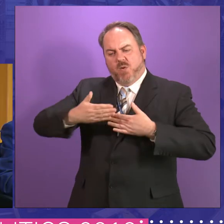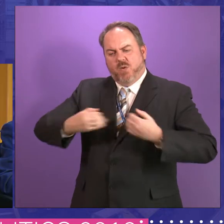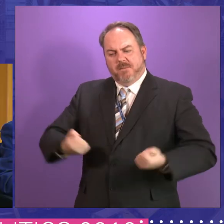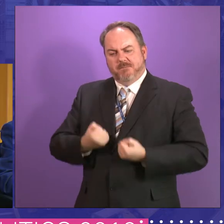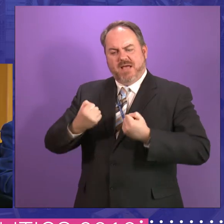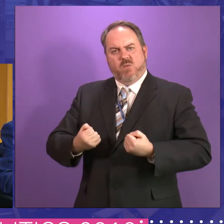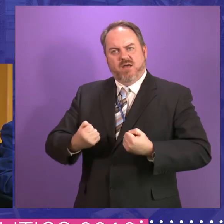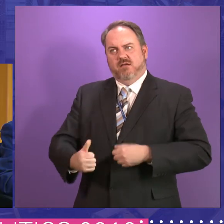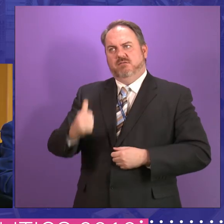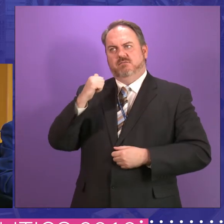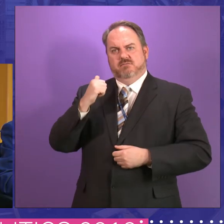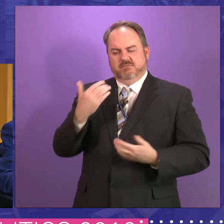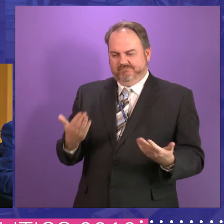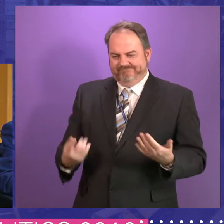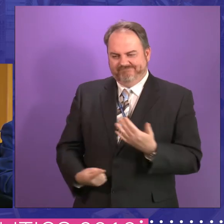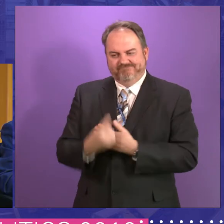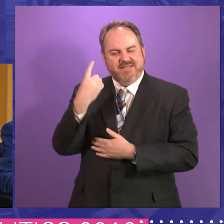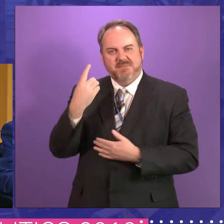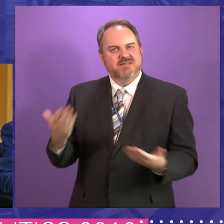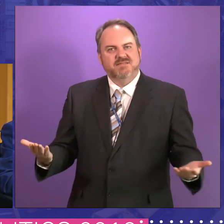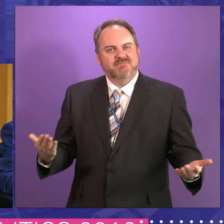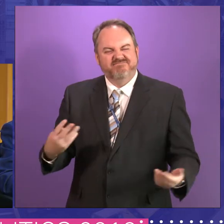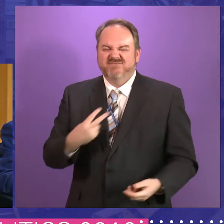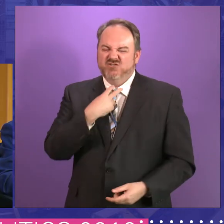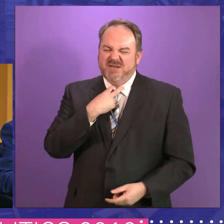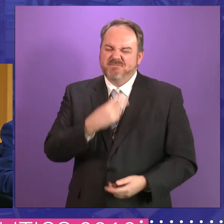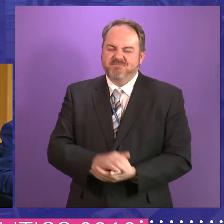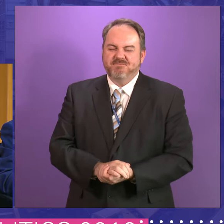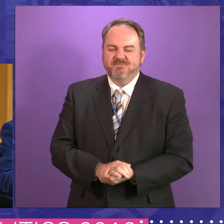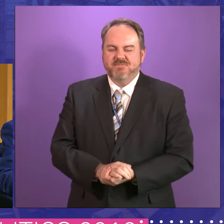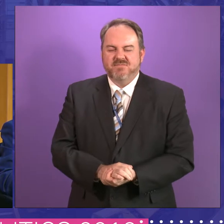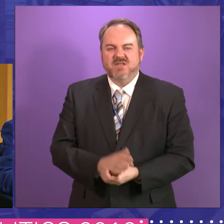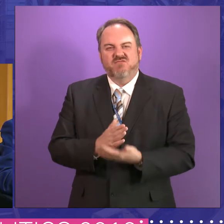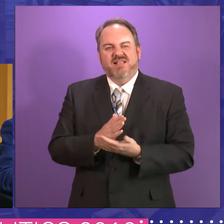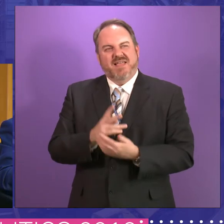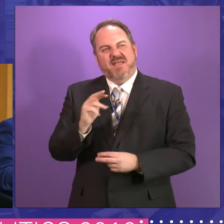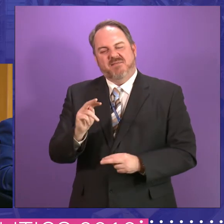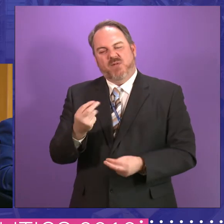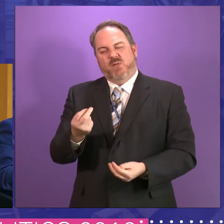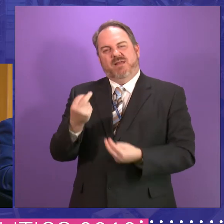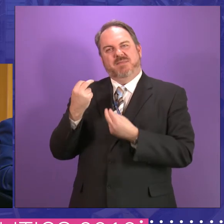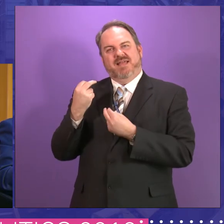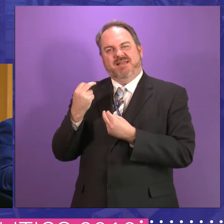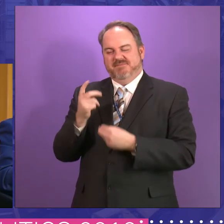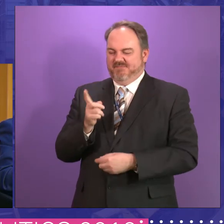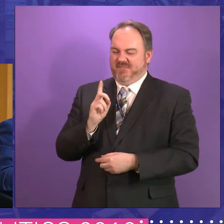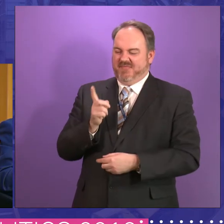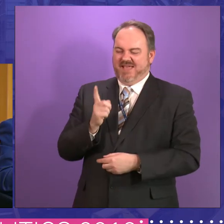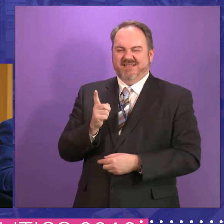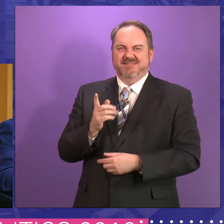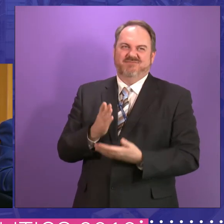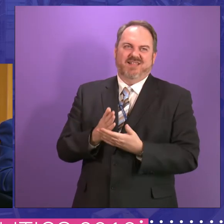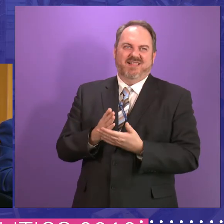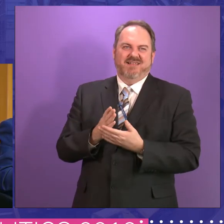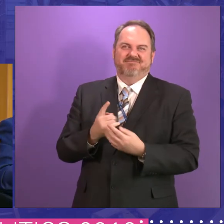when they were set up in the first place and it simply never happened. Uh, so I think that is the big